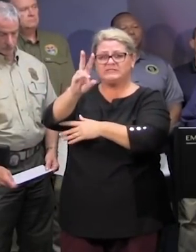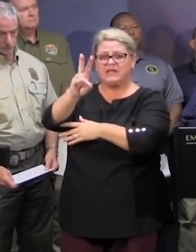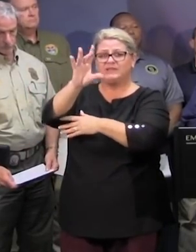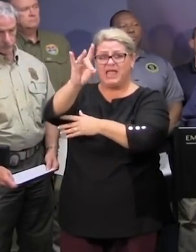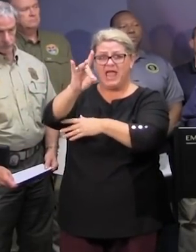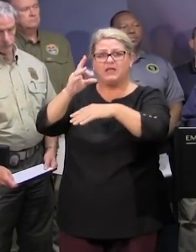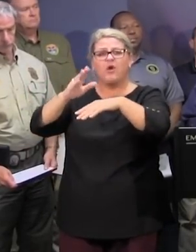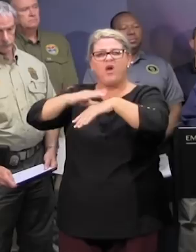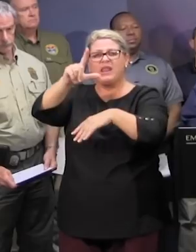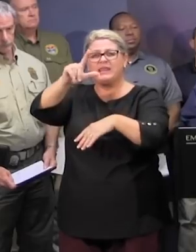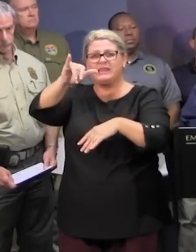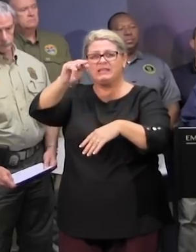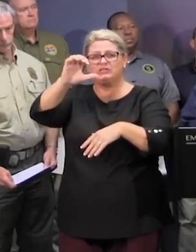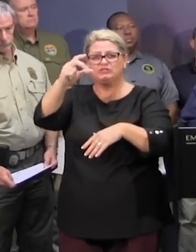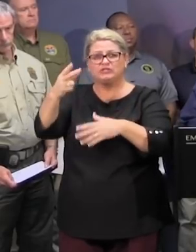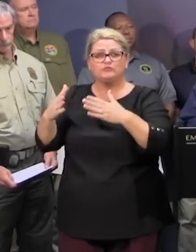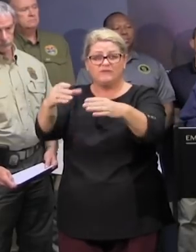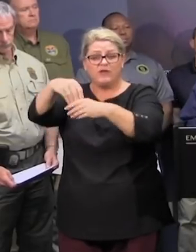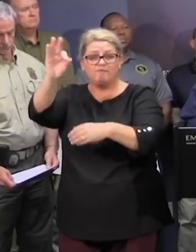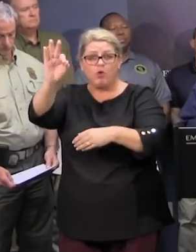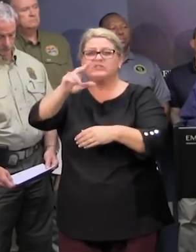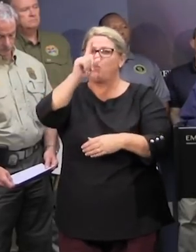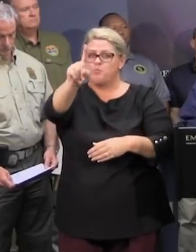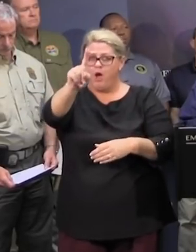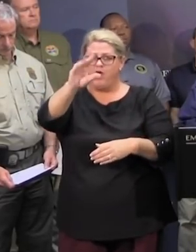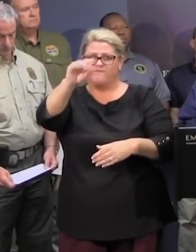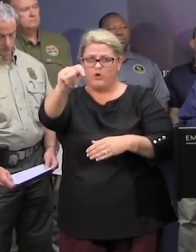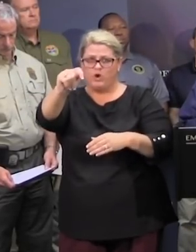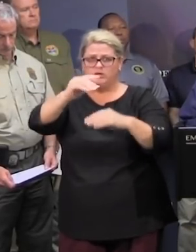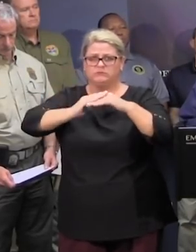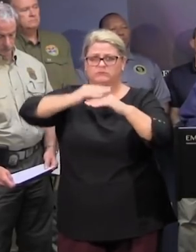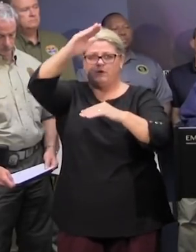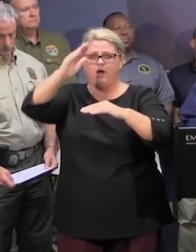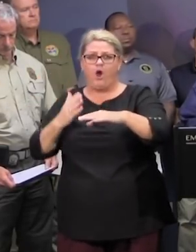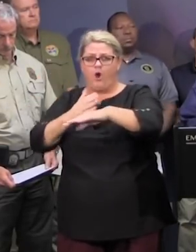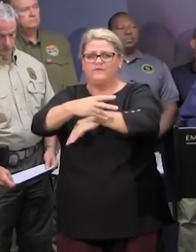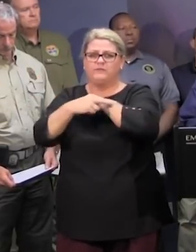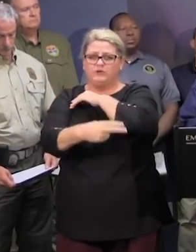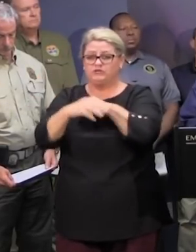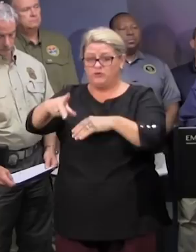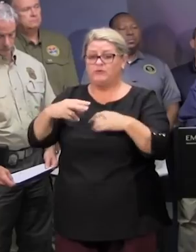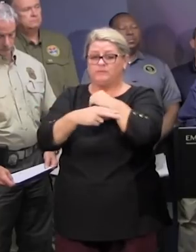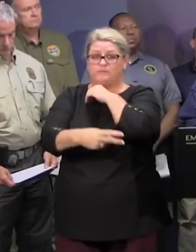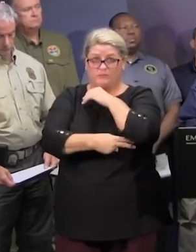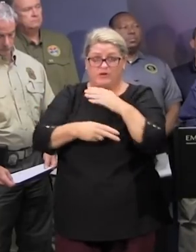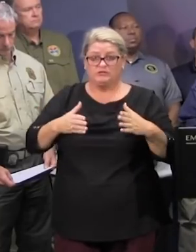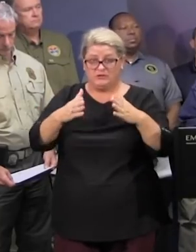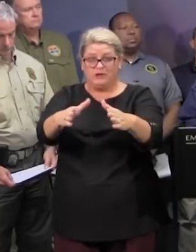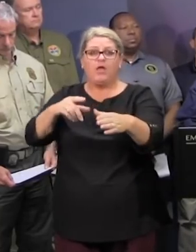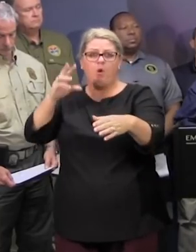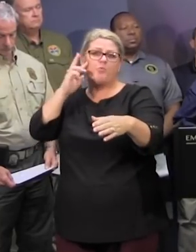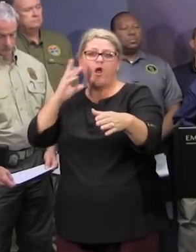over the lynches river in florence county so we'll protect that area and what we will do is our plan is to go in and build an